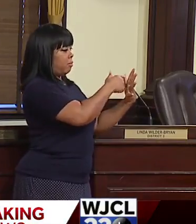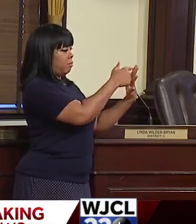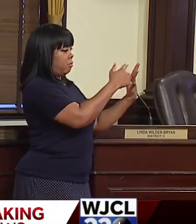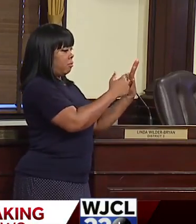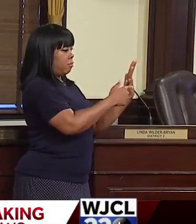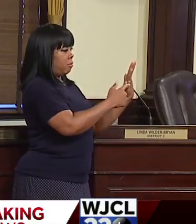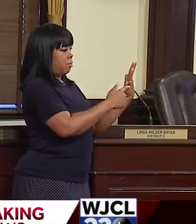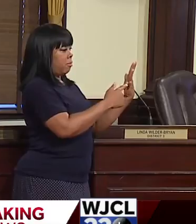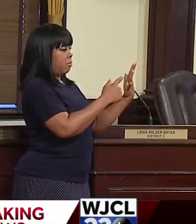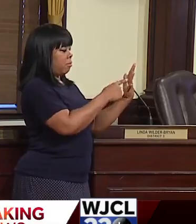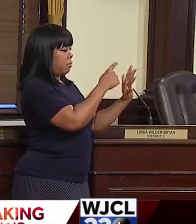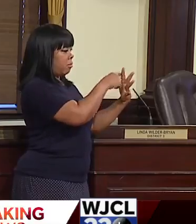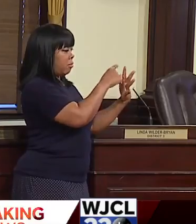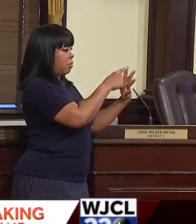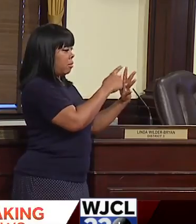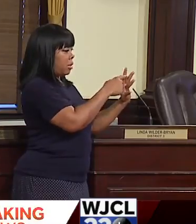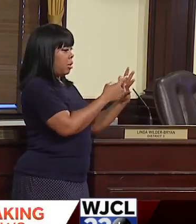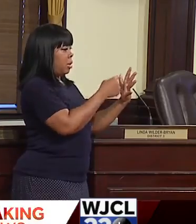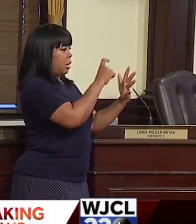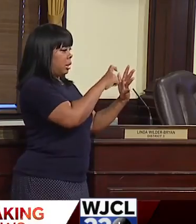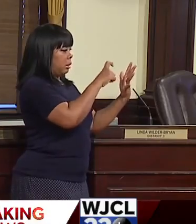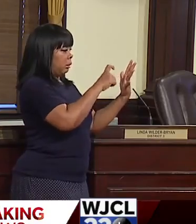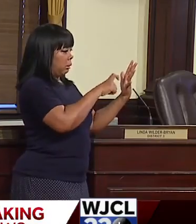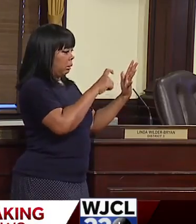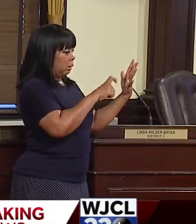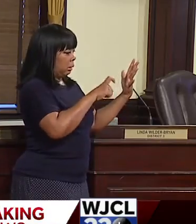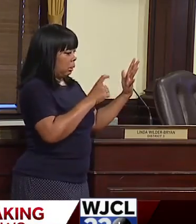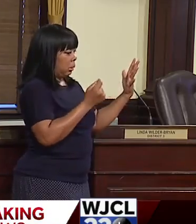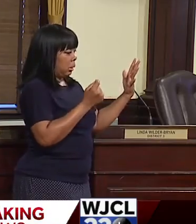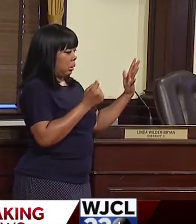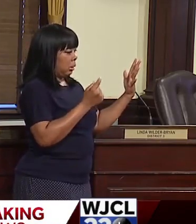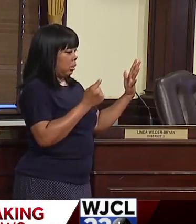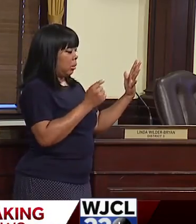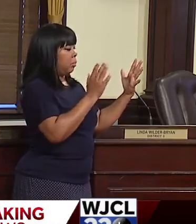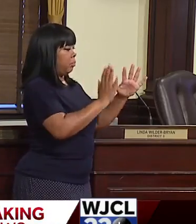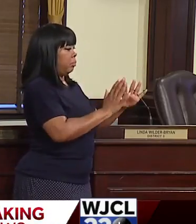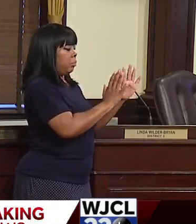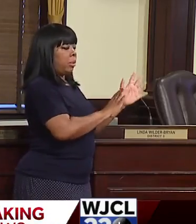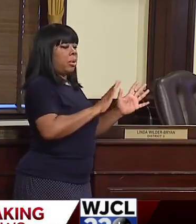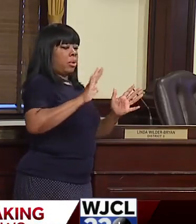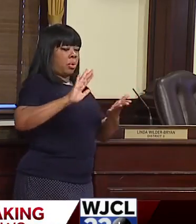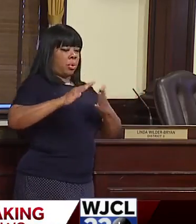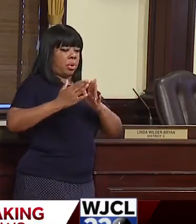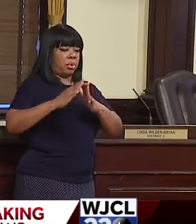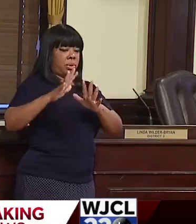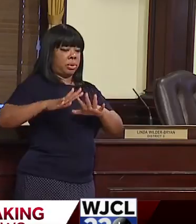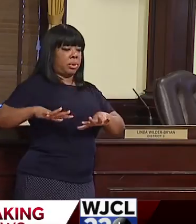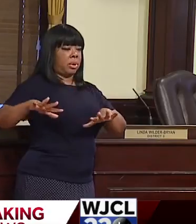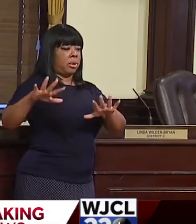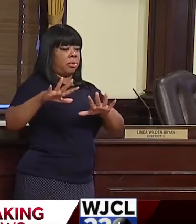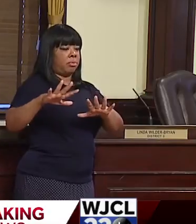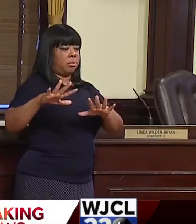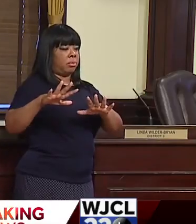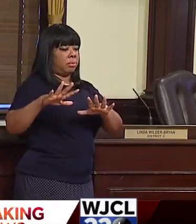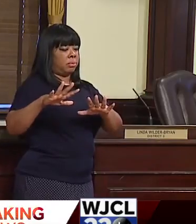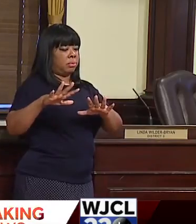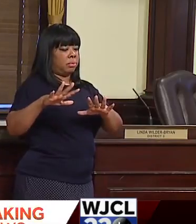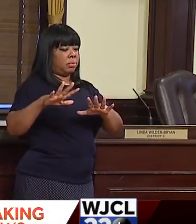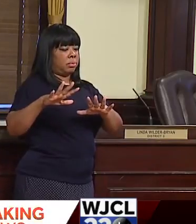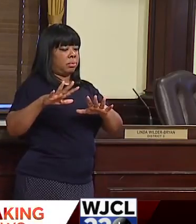five based on those escalating circumstances on the community side, on the jurisdictional territory side. It really deals about